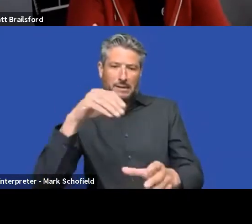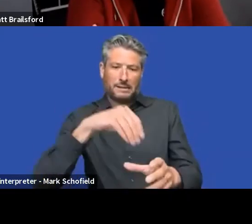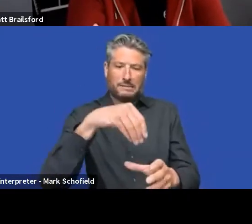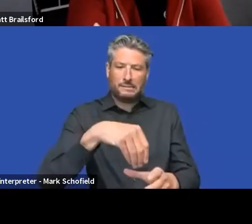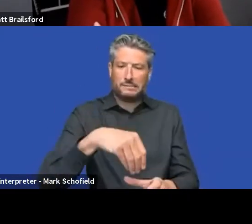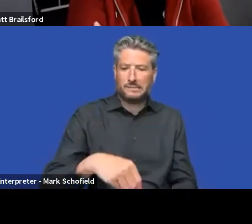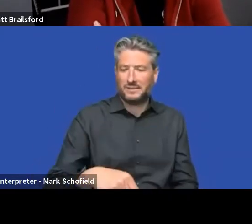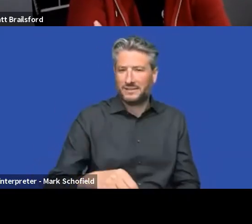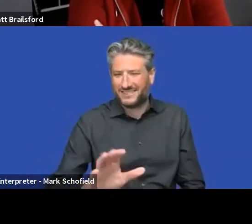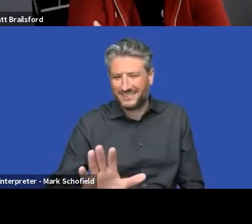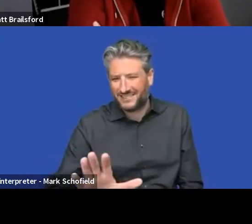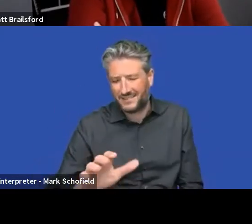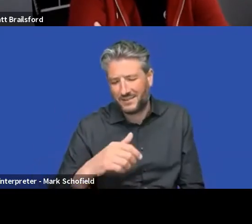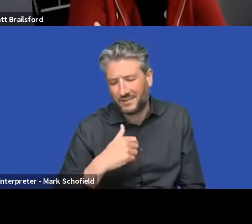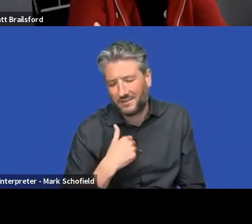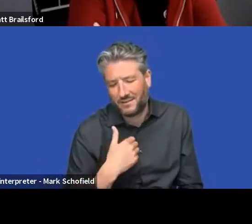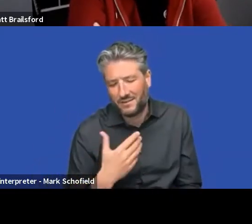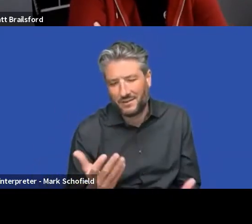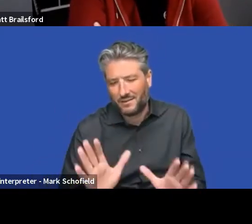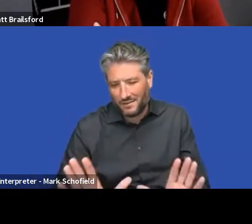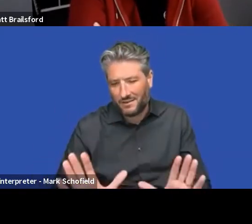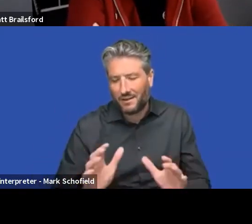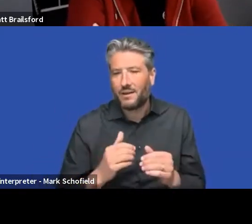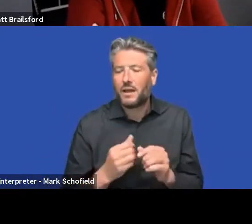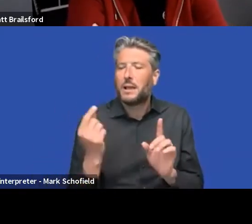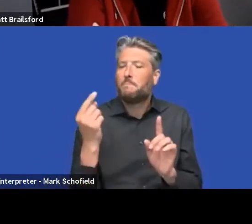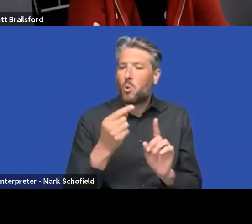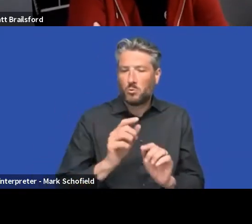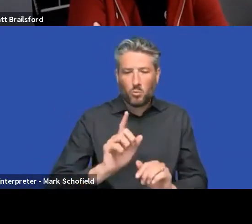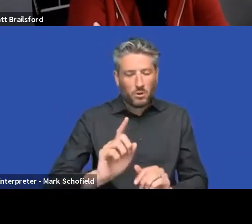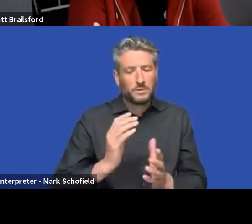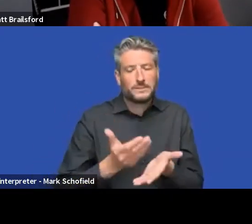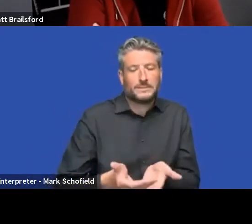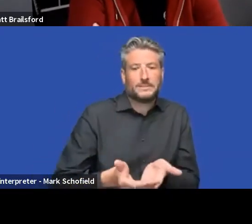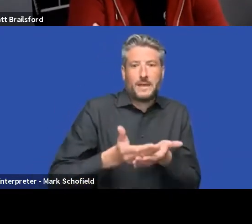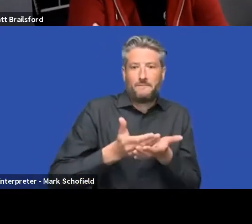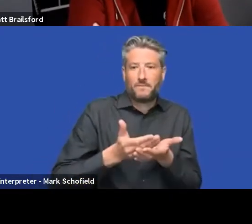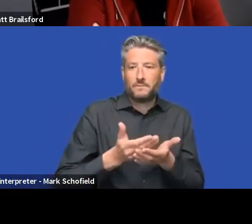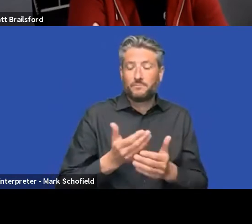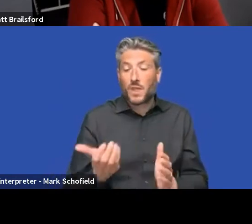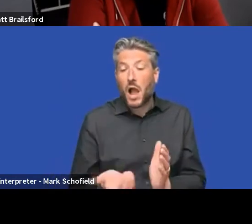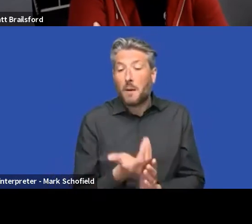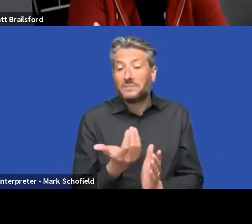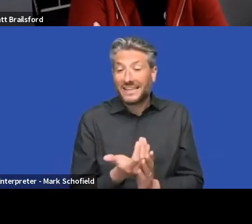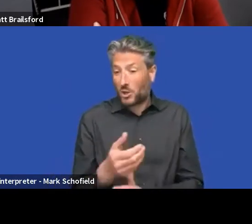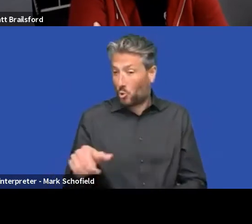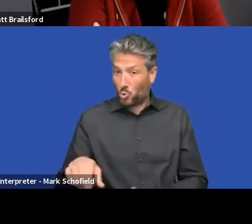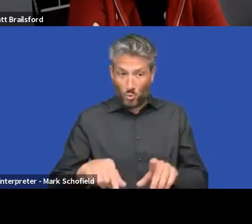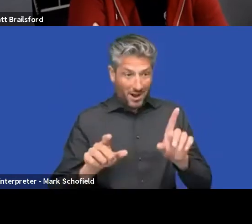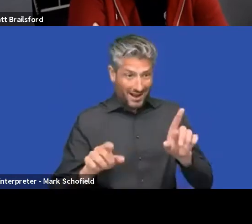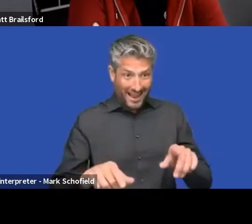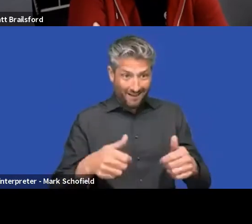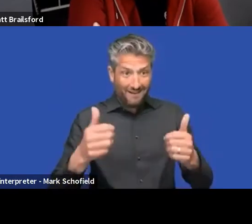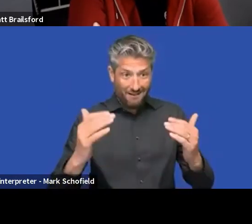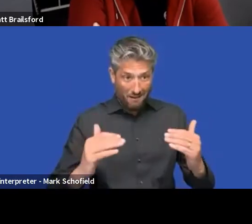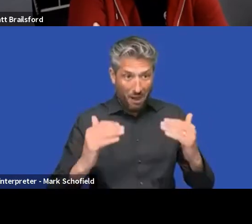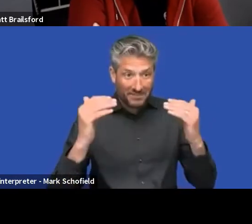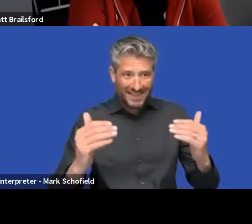don't have to worry about it when you click the upgrade button in cloud or something like that. You don't have to worry about your, your packages breaking or